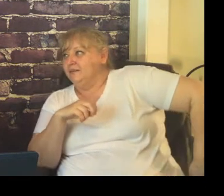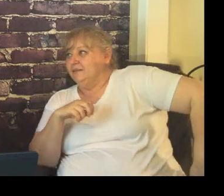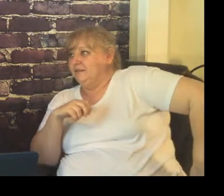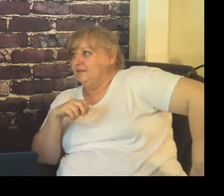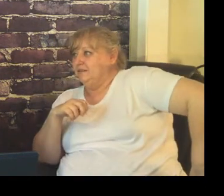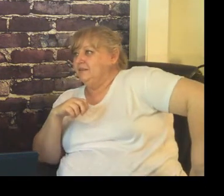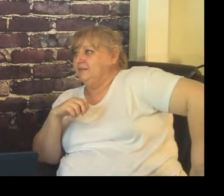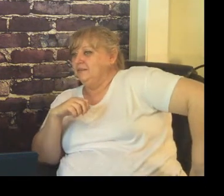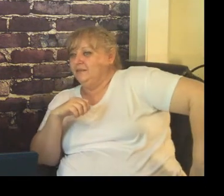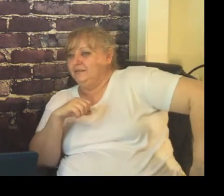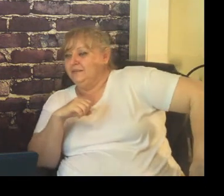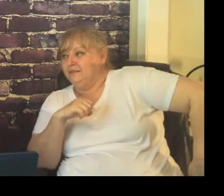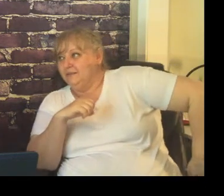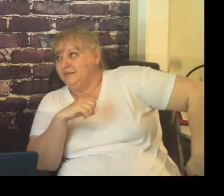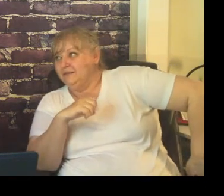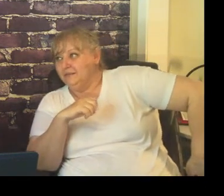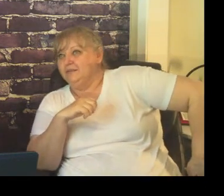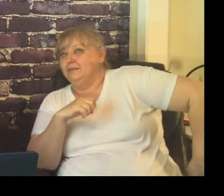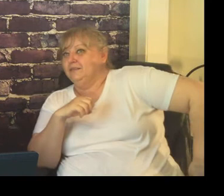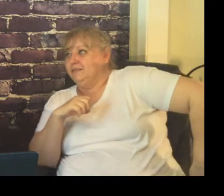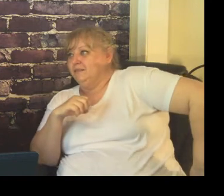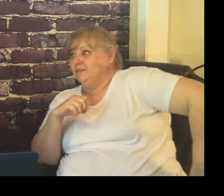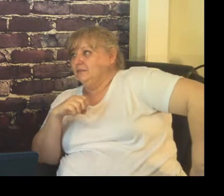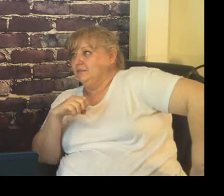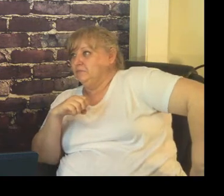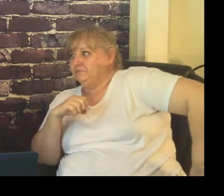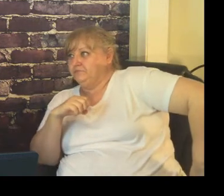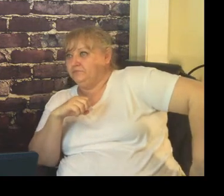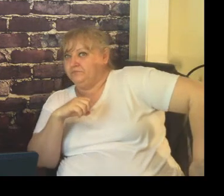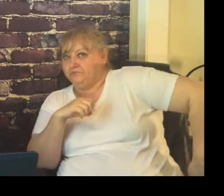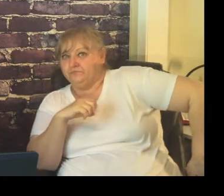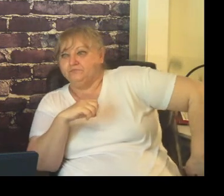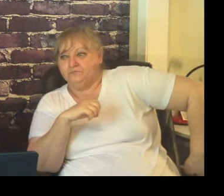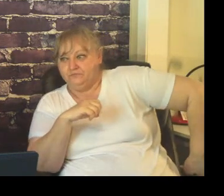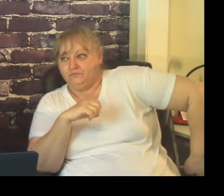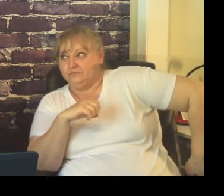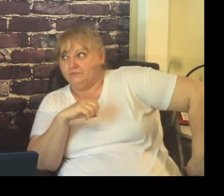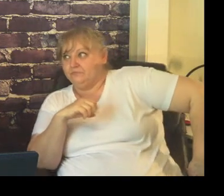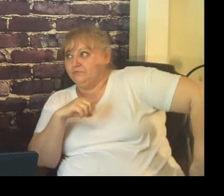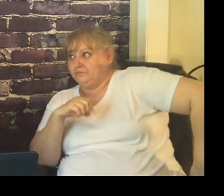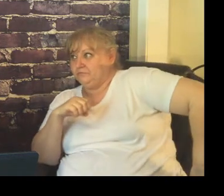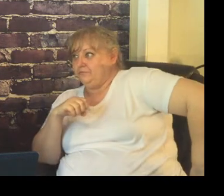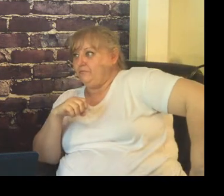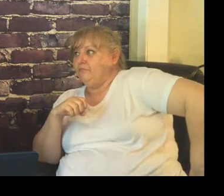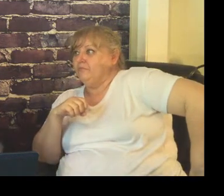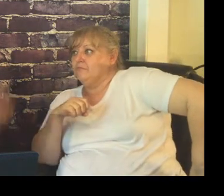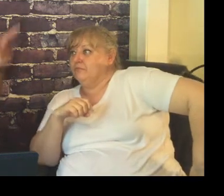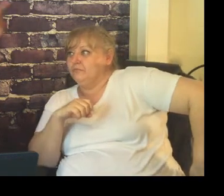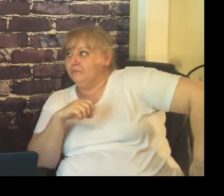up during your instruction time and you've already said we're not walking during instruction then wherever